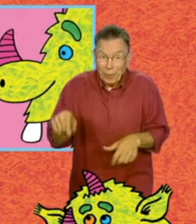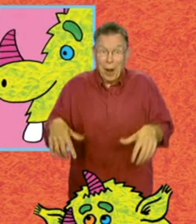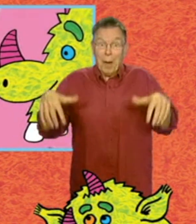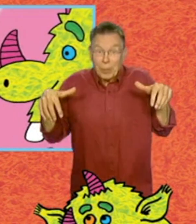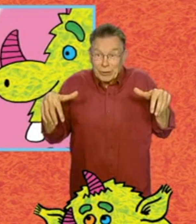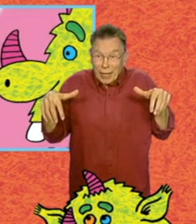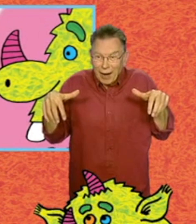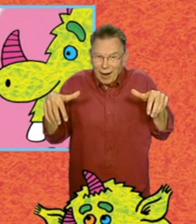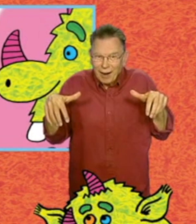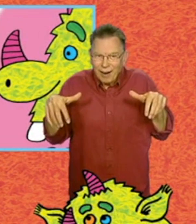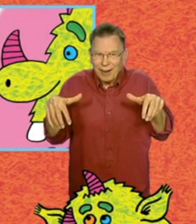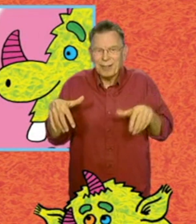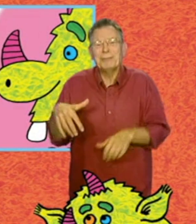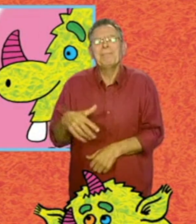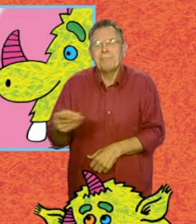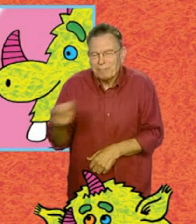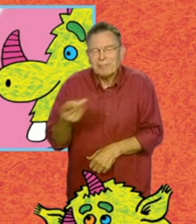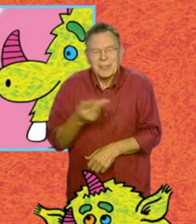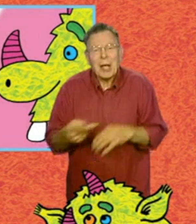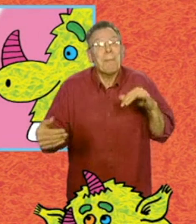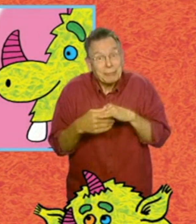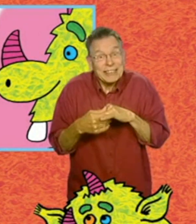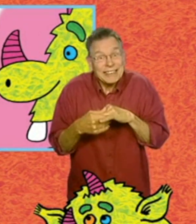You're a monster. Let's get married!